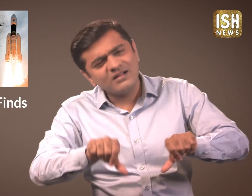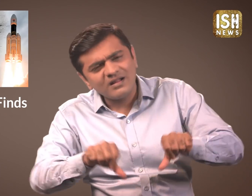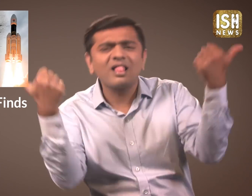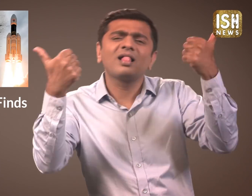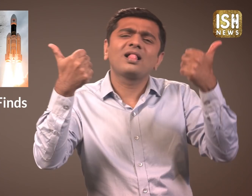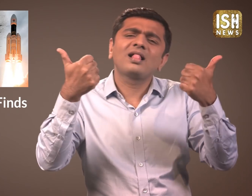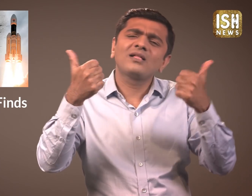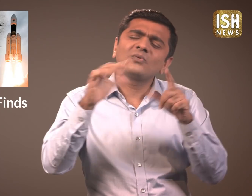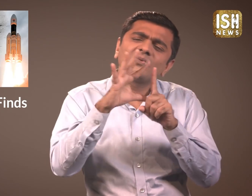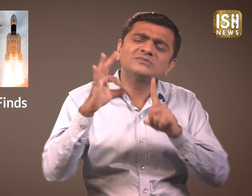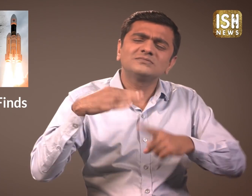working.